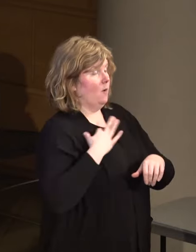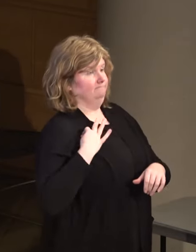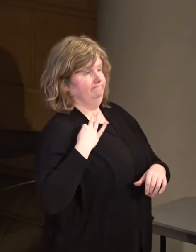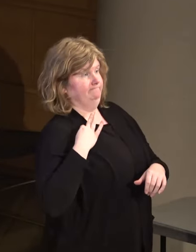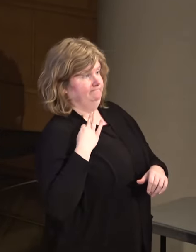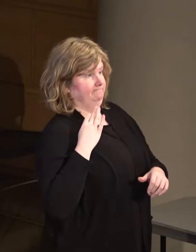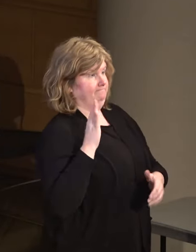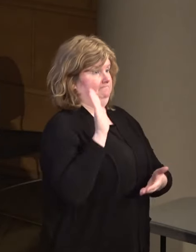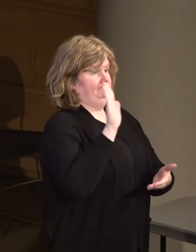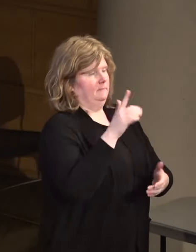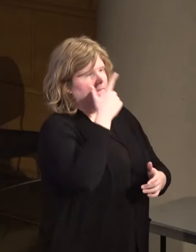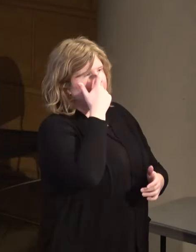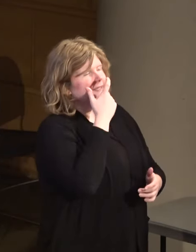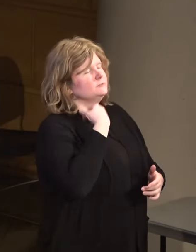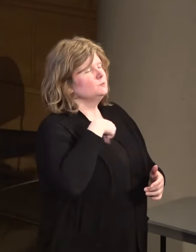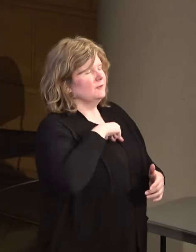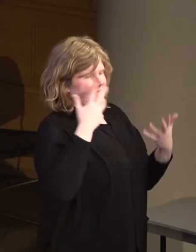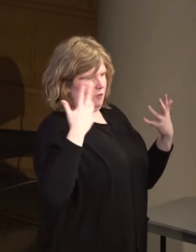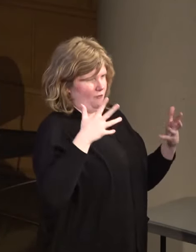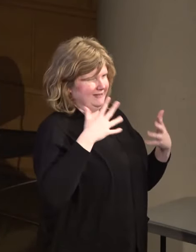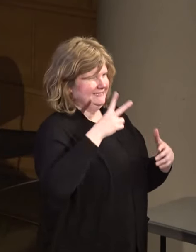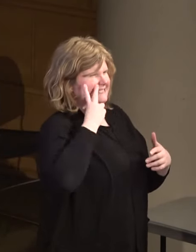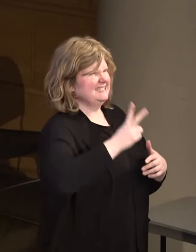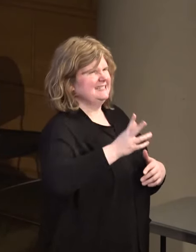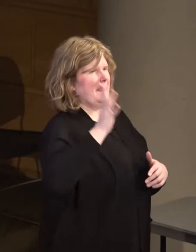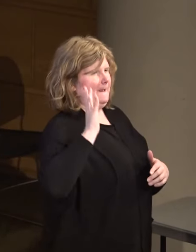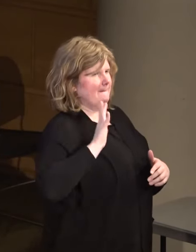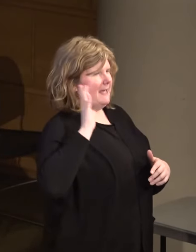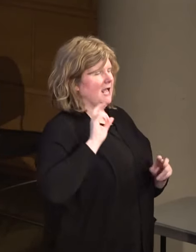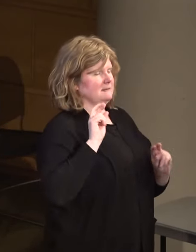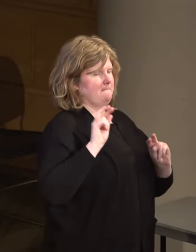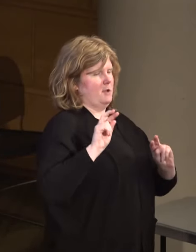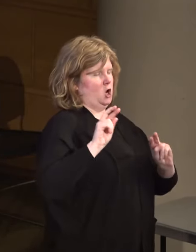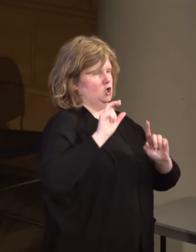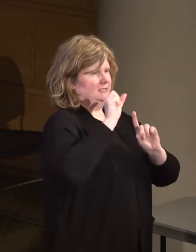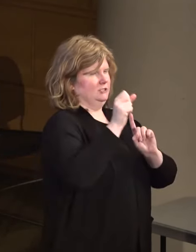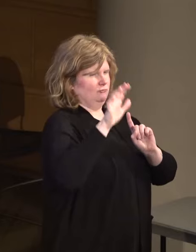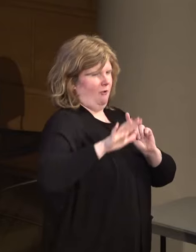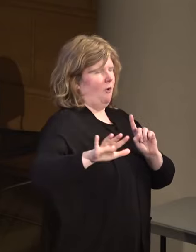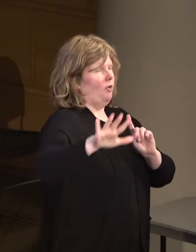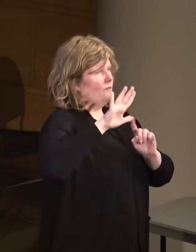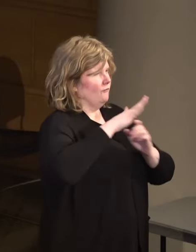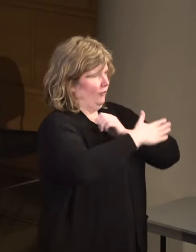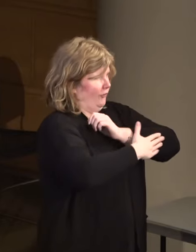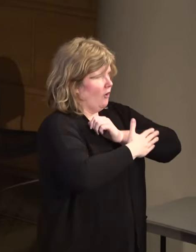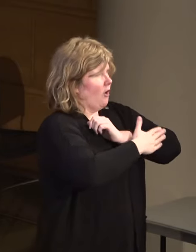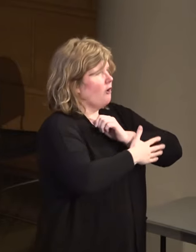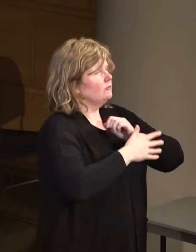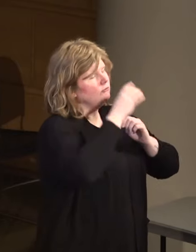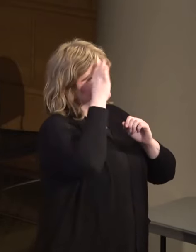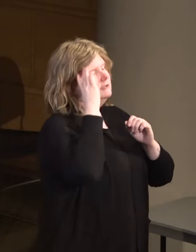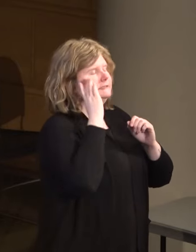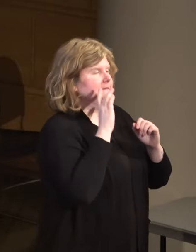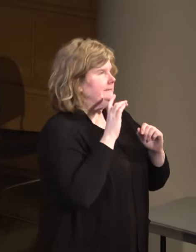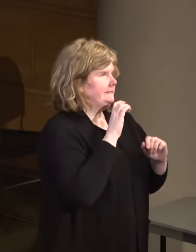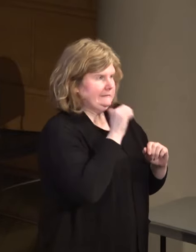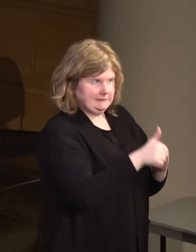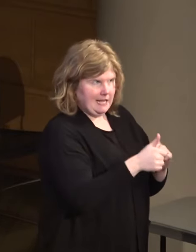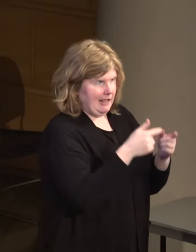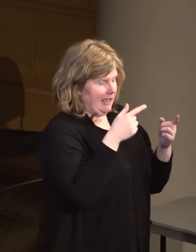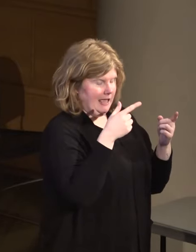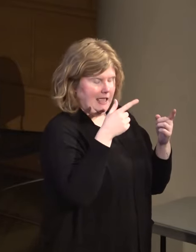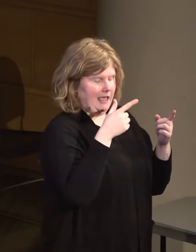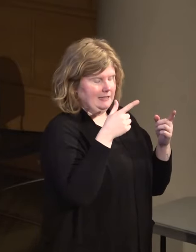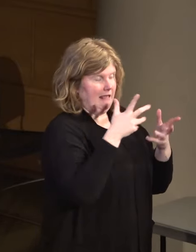because we have seen in past monitorships around the country that there hasn't been the